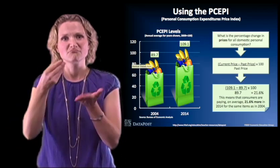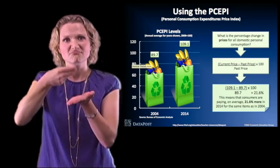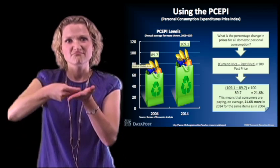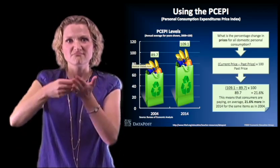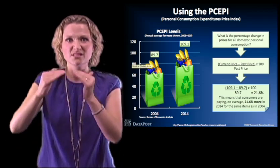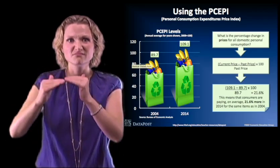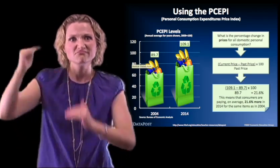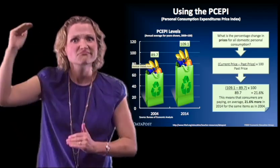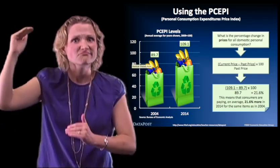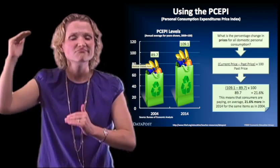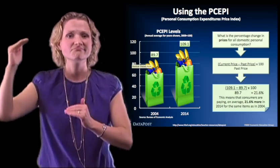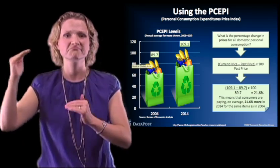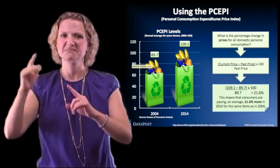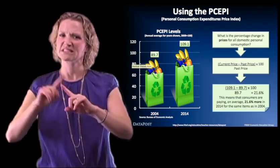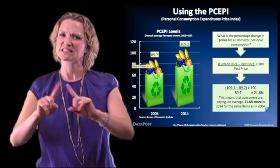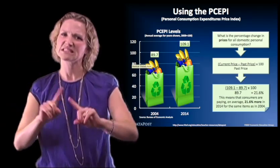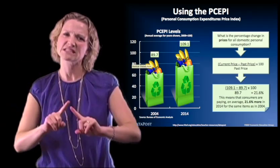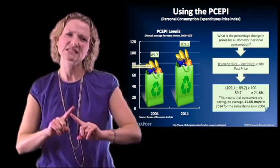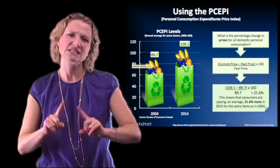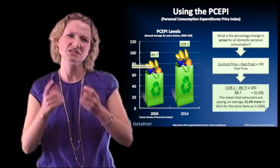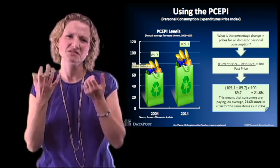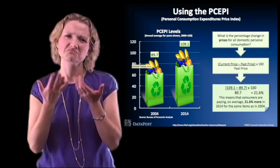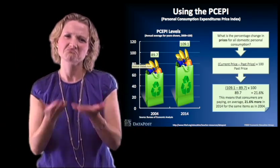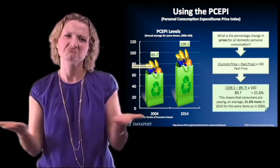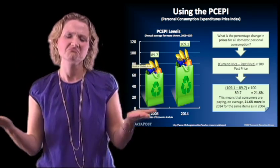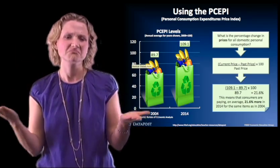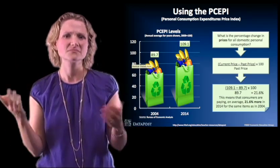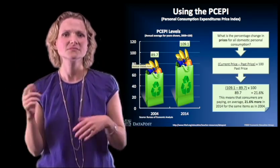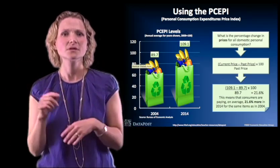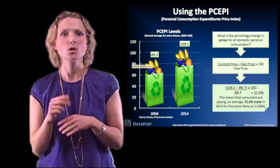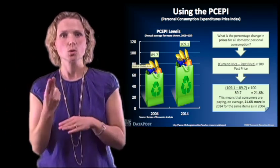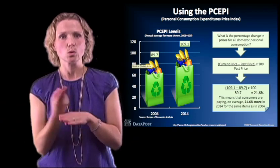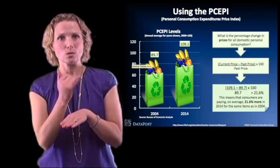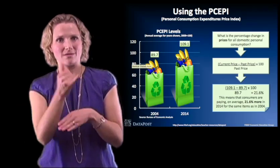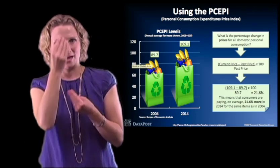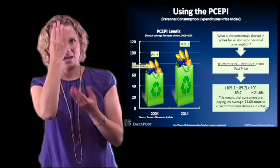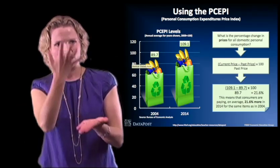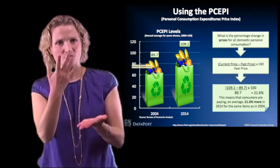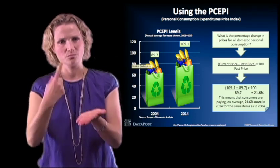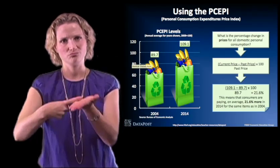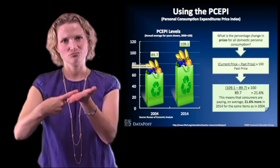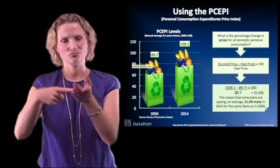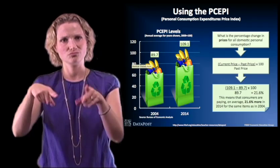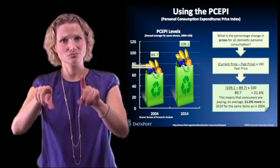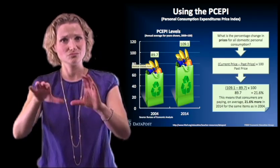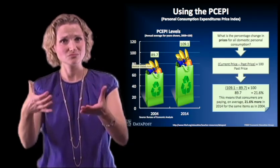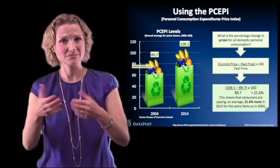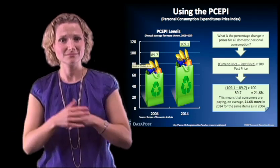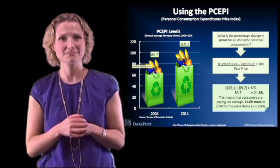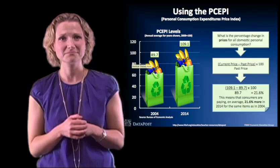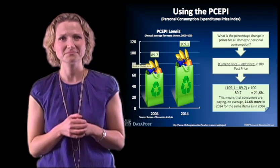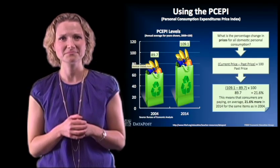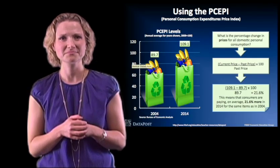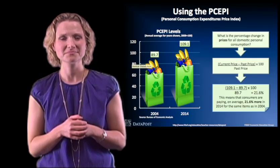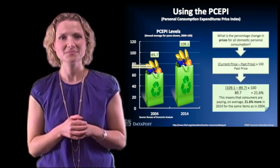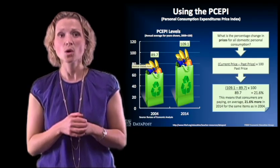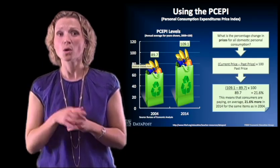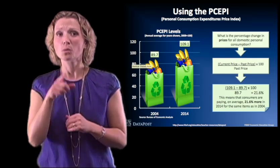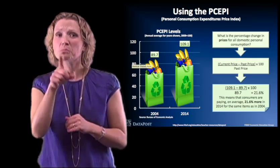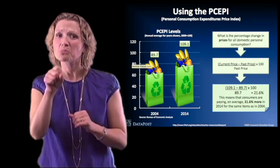economic inequality, and various other indicators. You can use that information to discuss